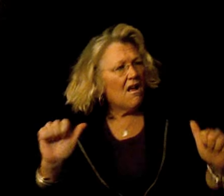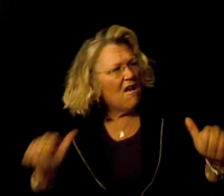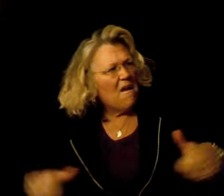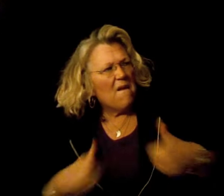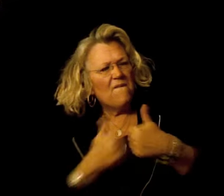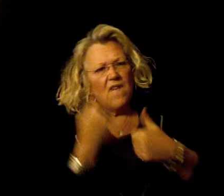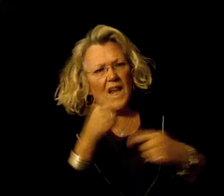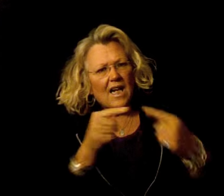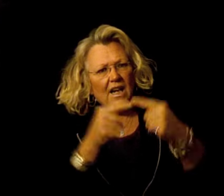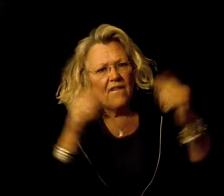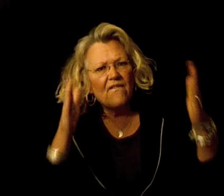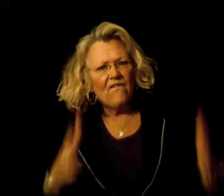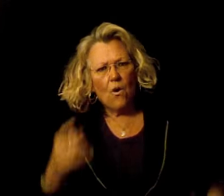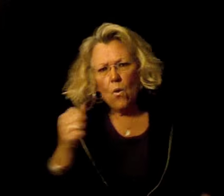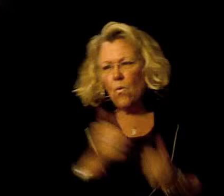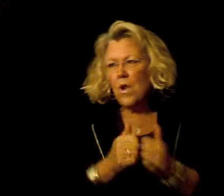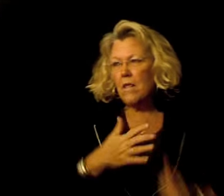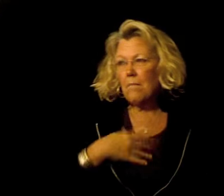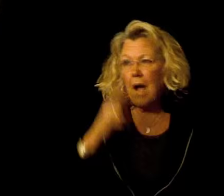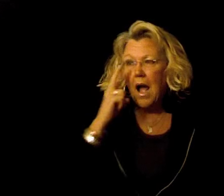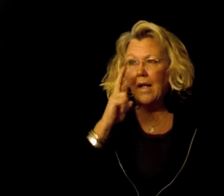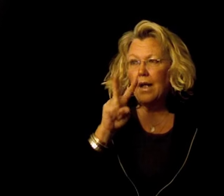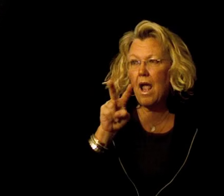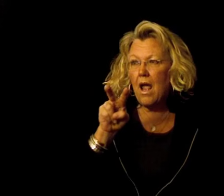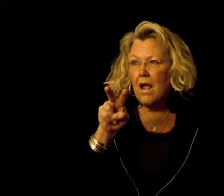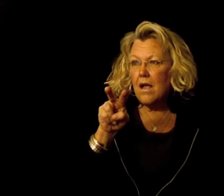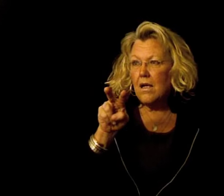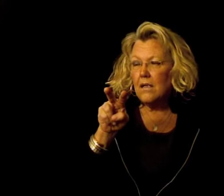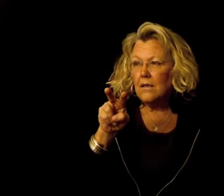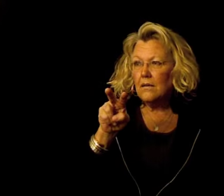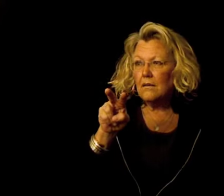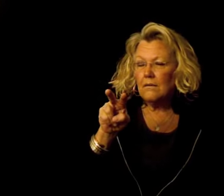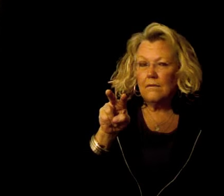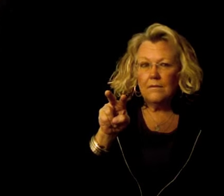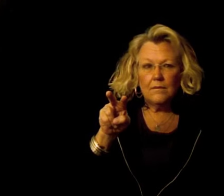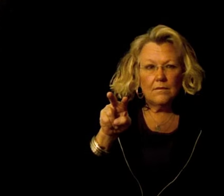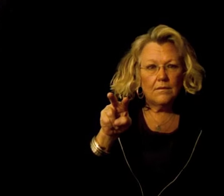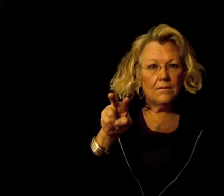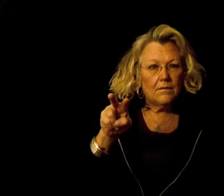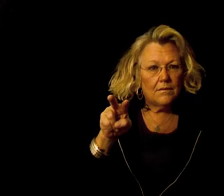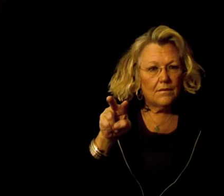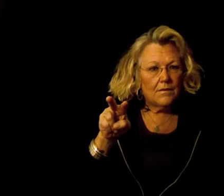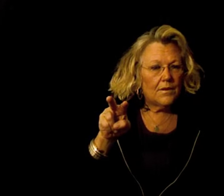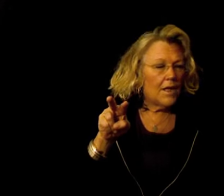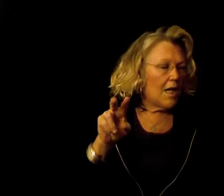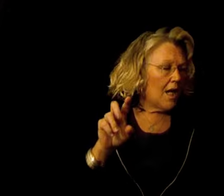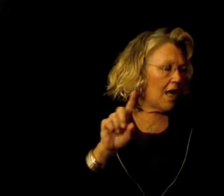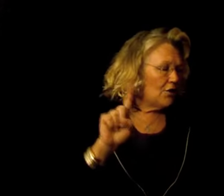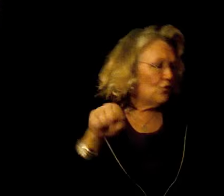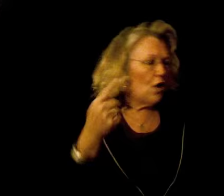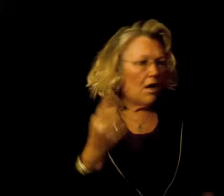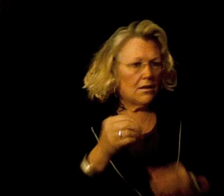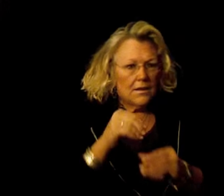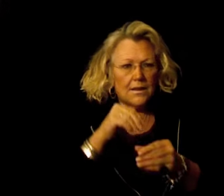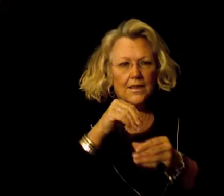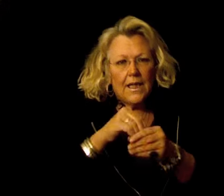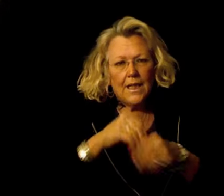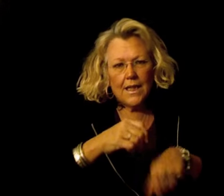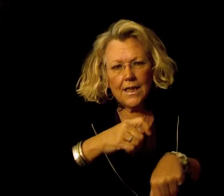Feeding me for one of my days And just in